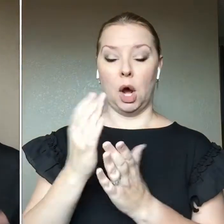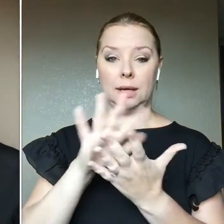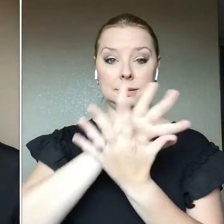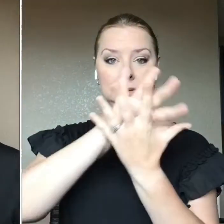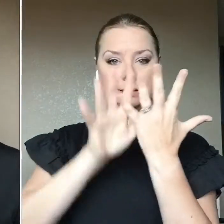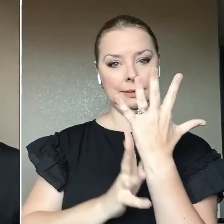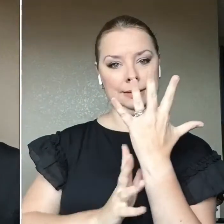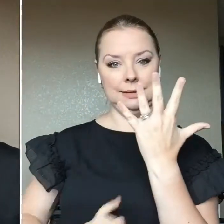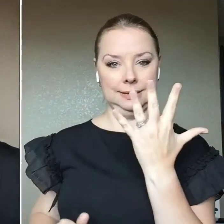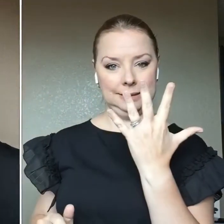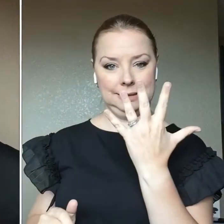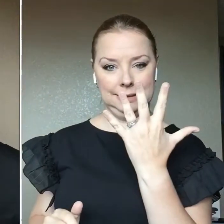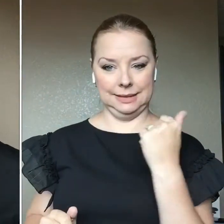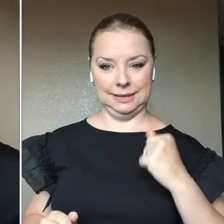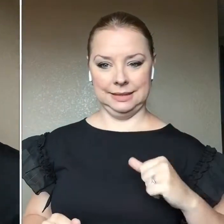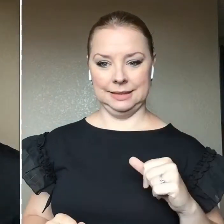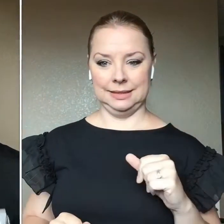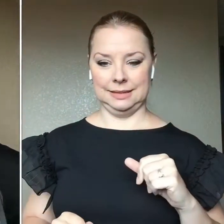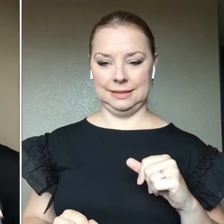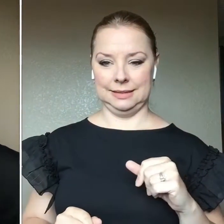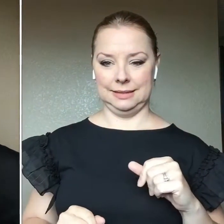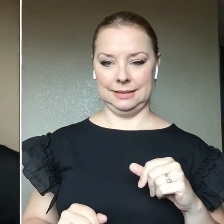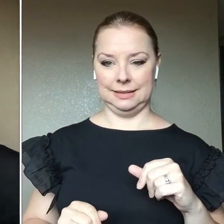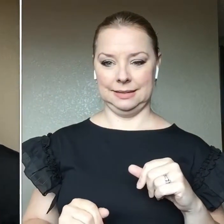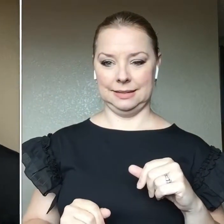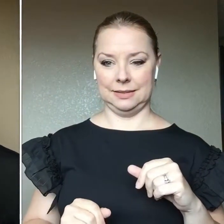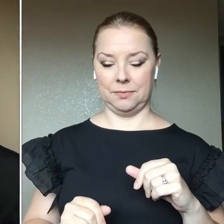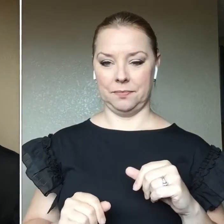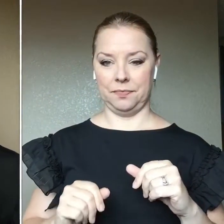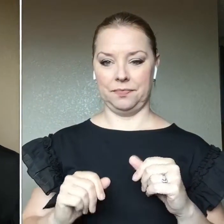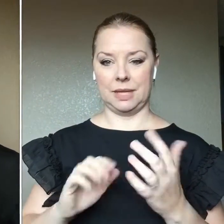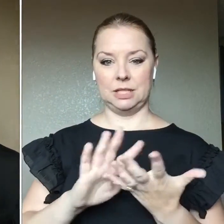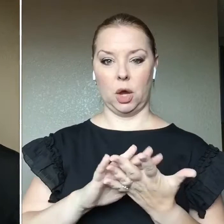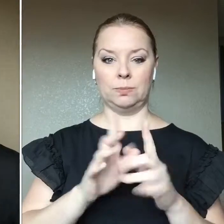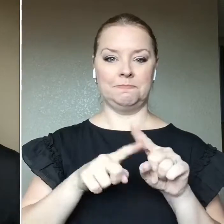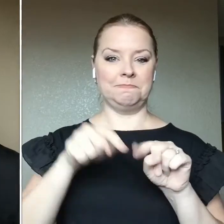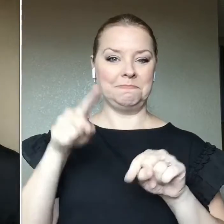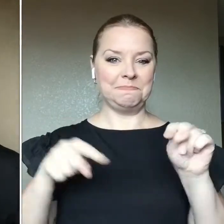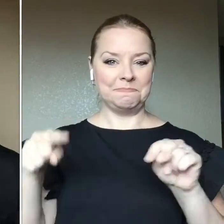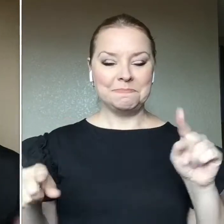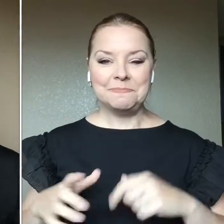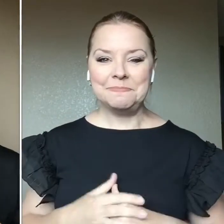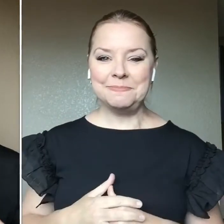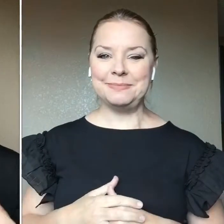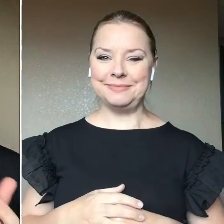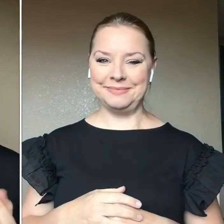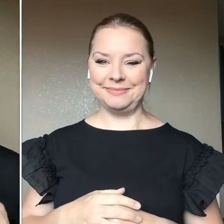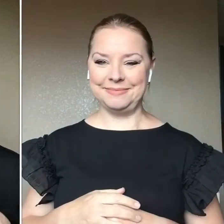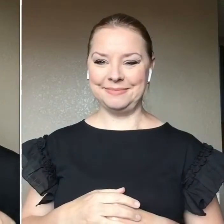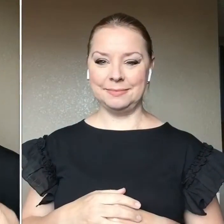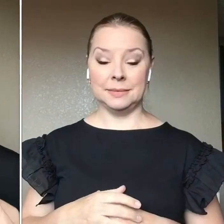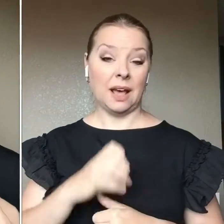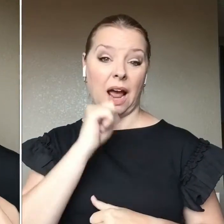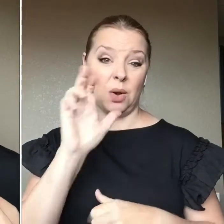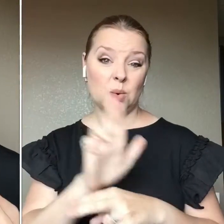different ones. I don't even use them, but I buy them all the time.